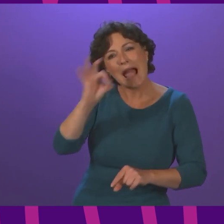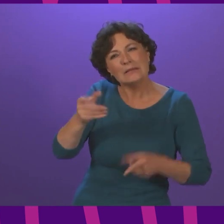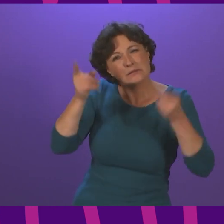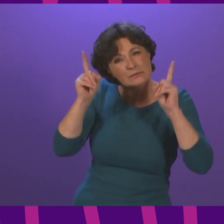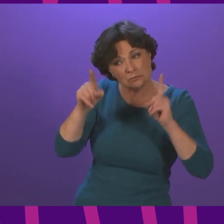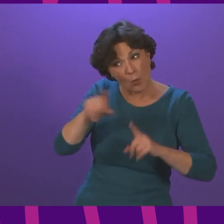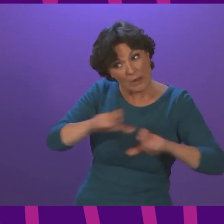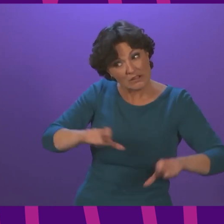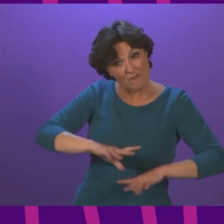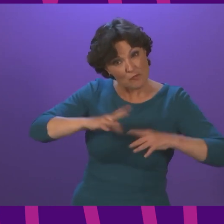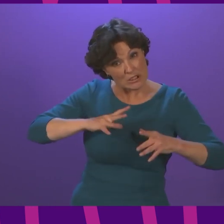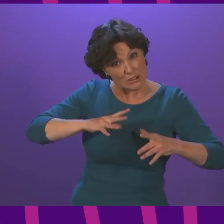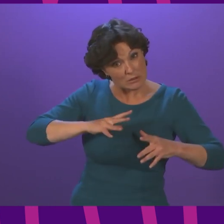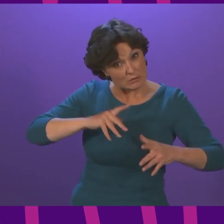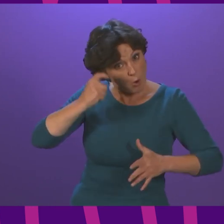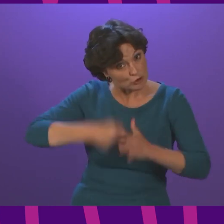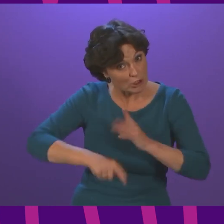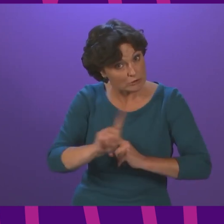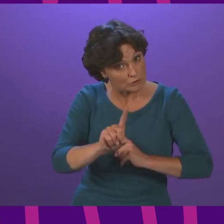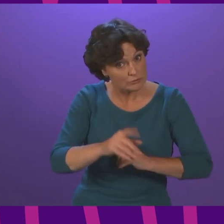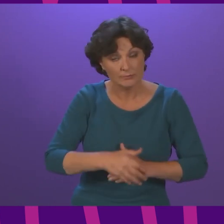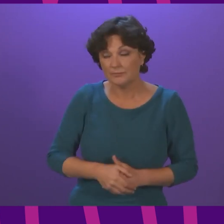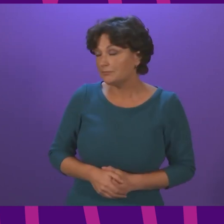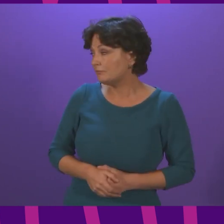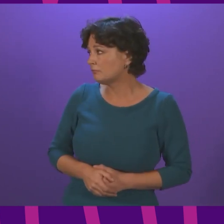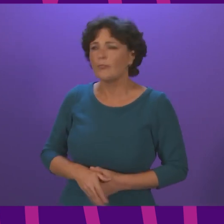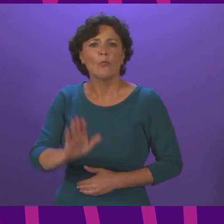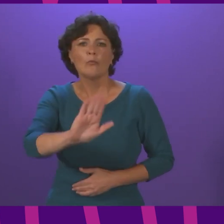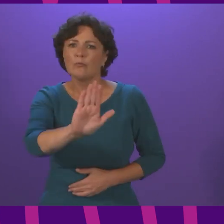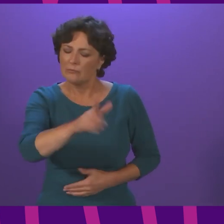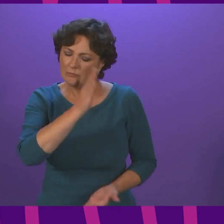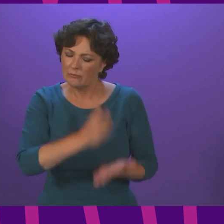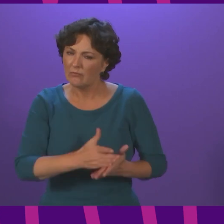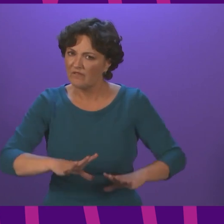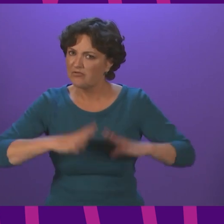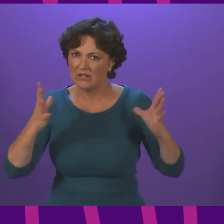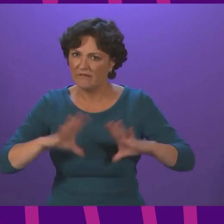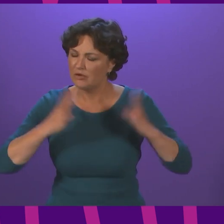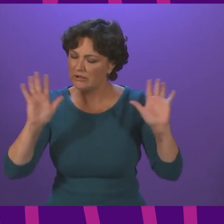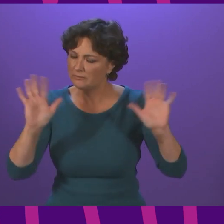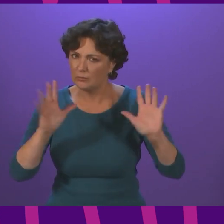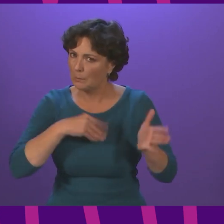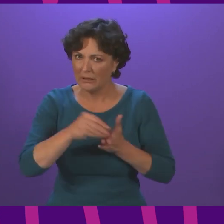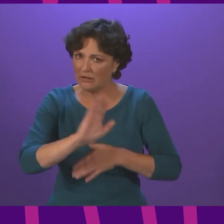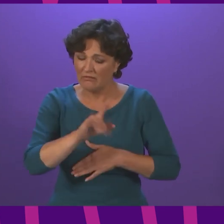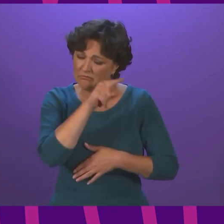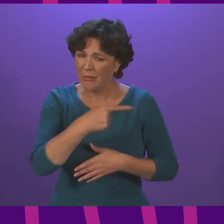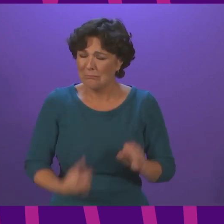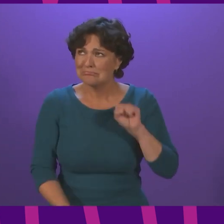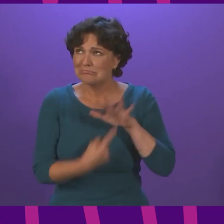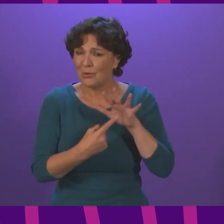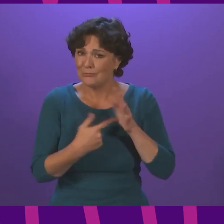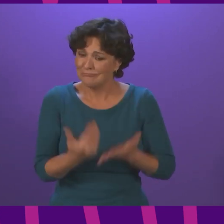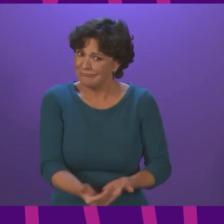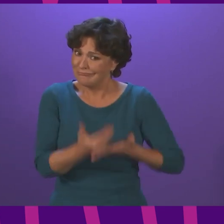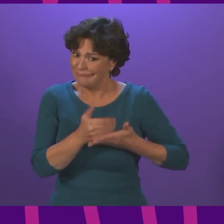first minister we absolutely intend that these tests remain free of charge they're an important part of our protection against Covid-19 Emma